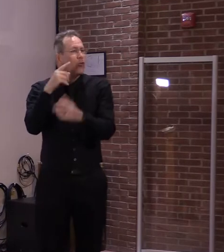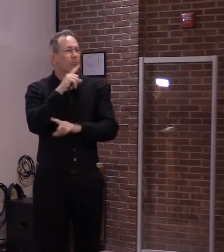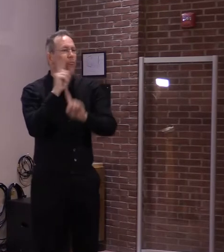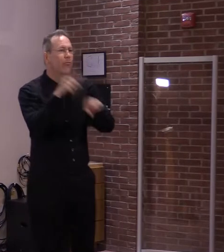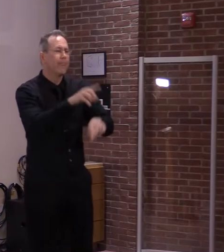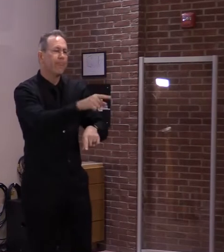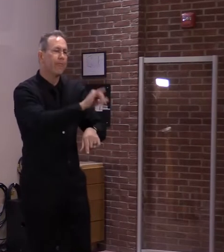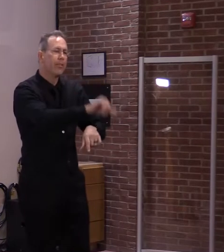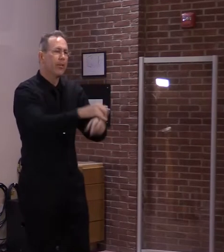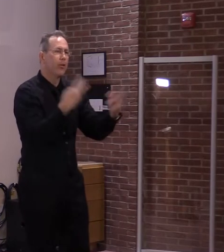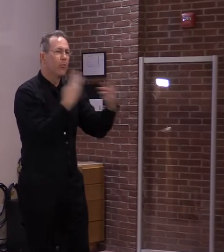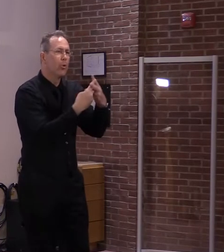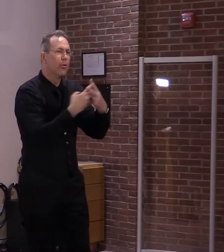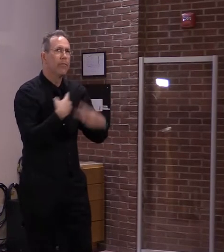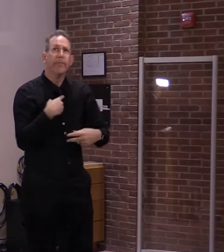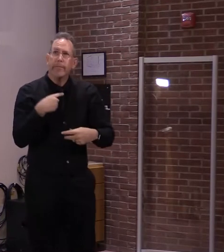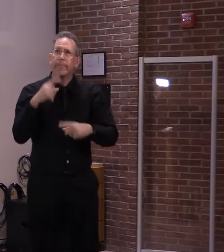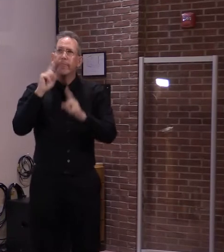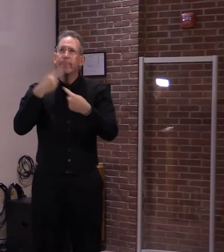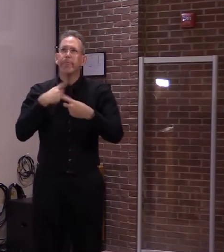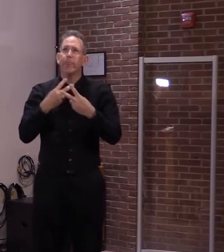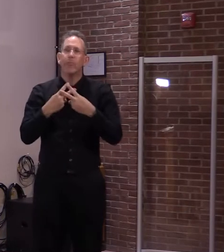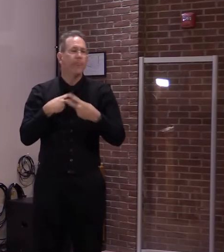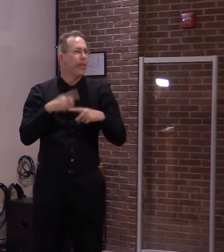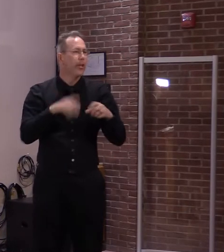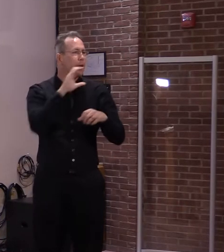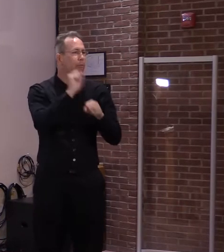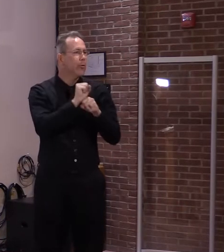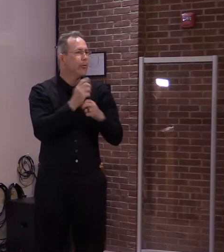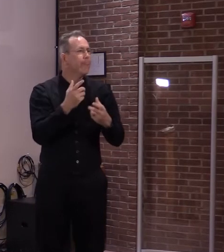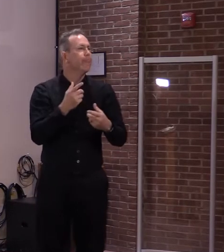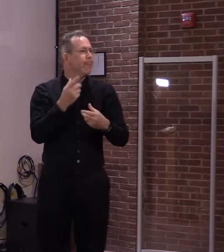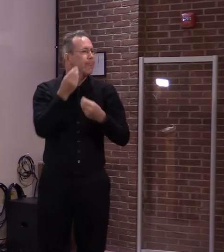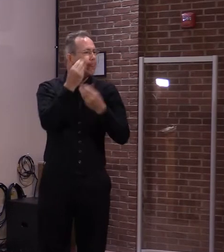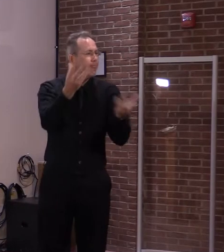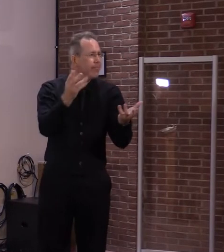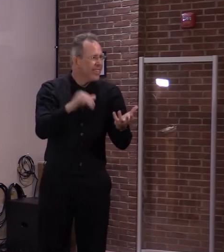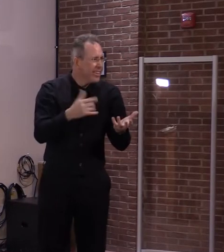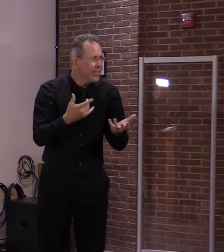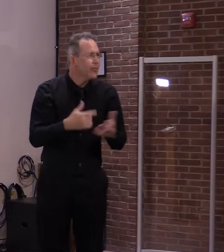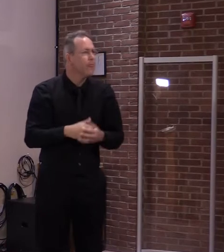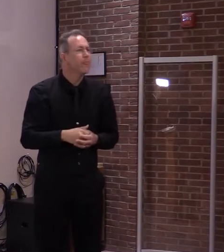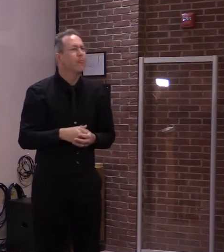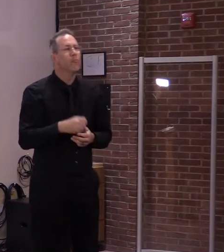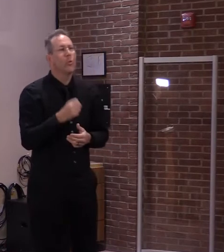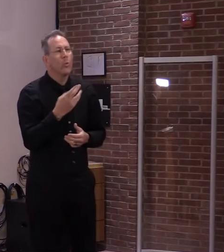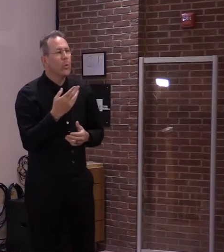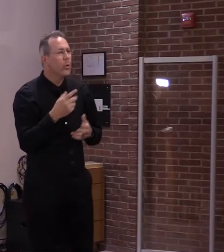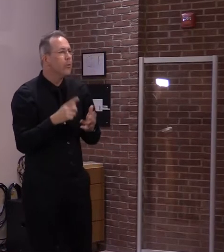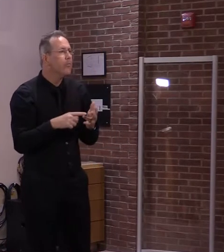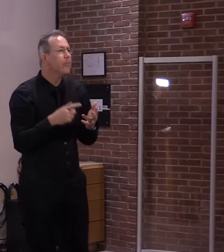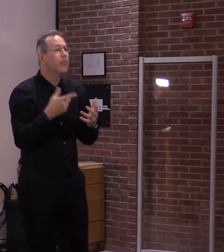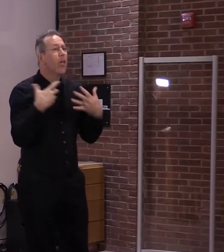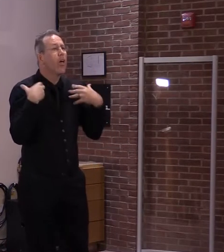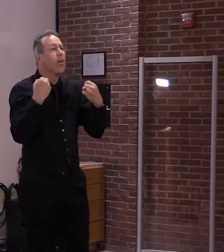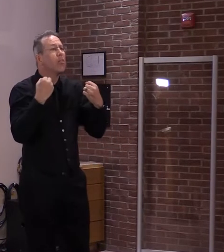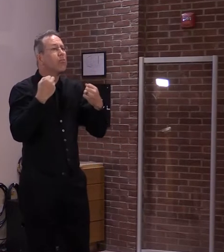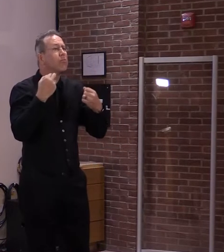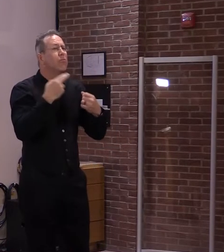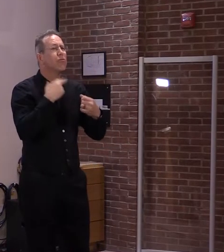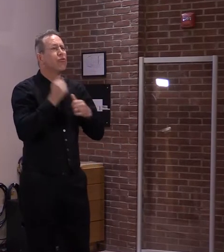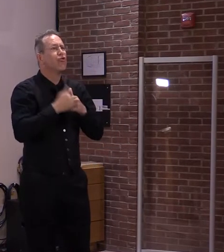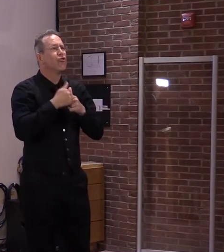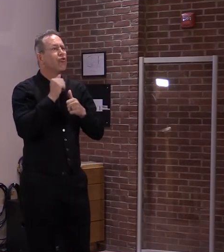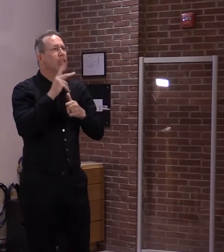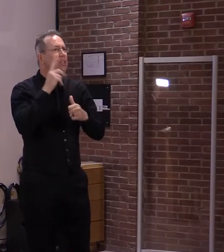-19, they contracted COVID-19, or if they have a health condition that prevents them from returning